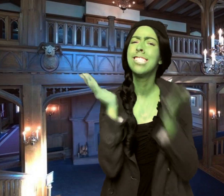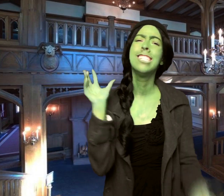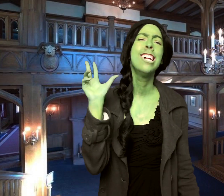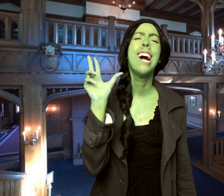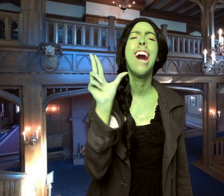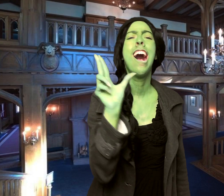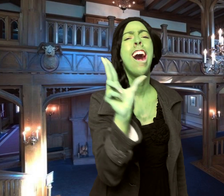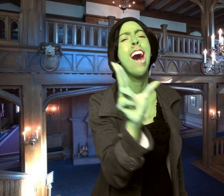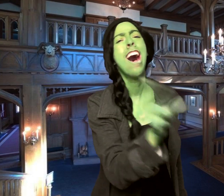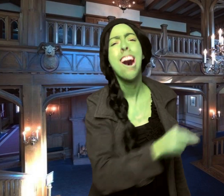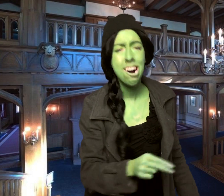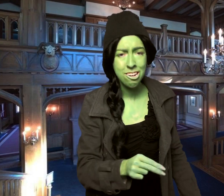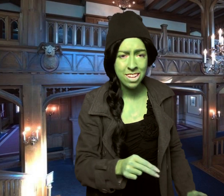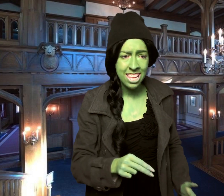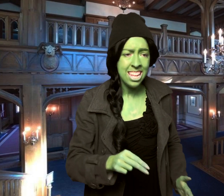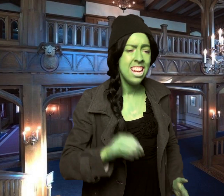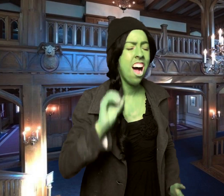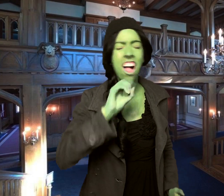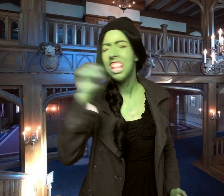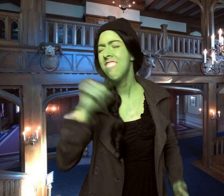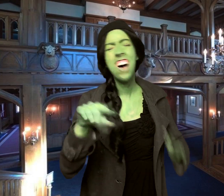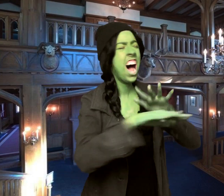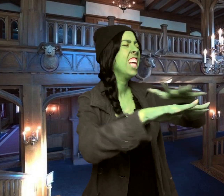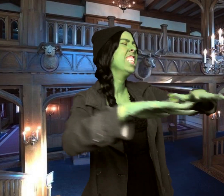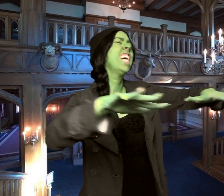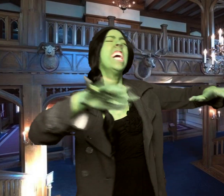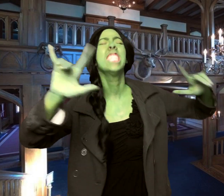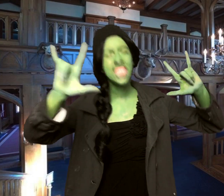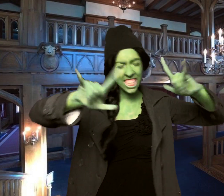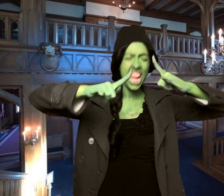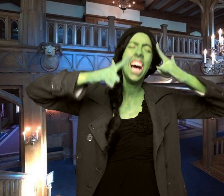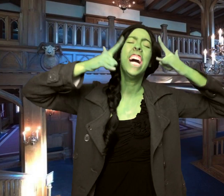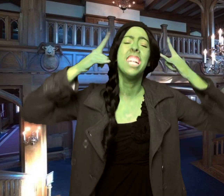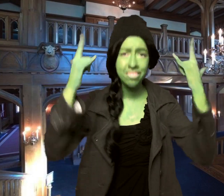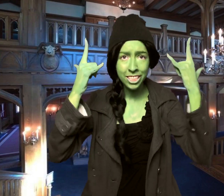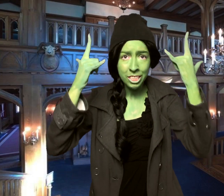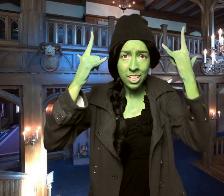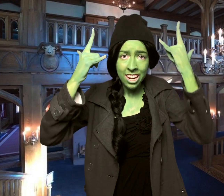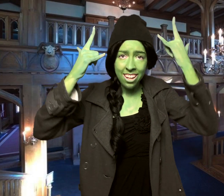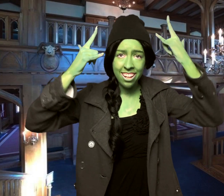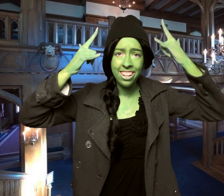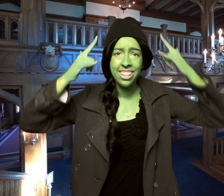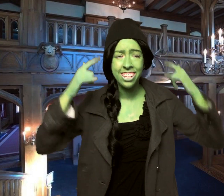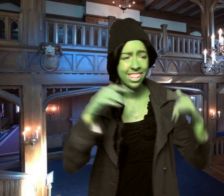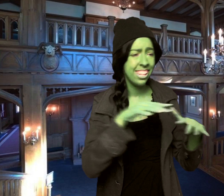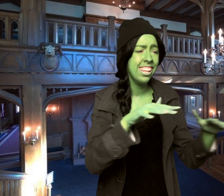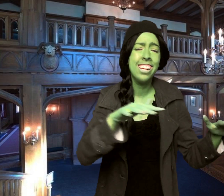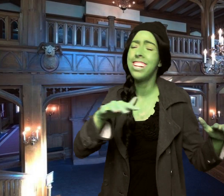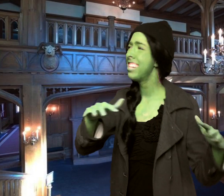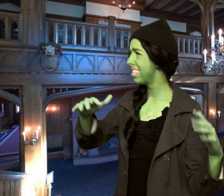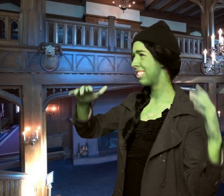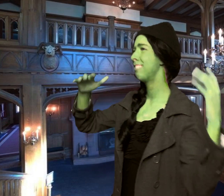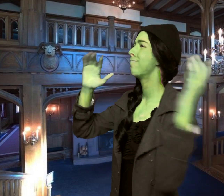ashamed And all of us has to love you When by the wizard you're